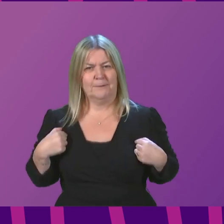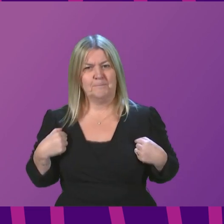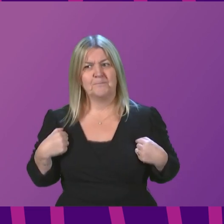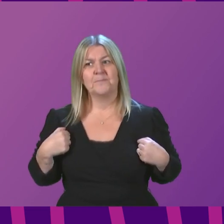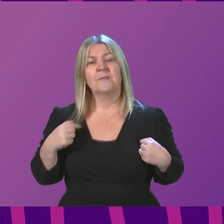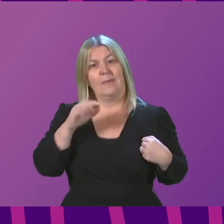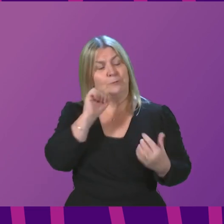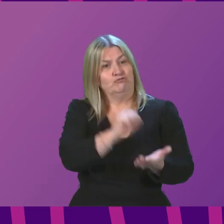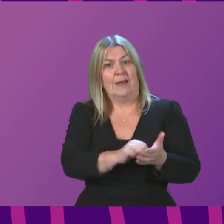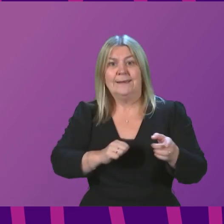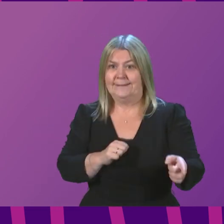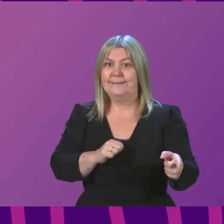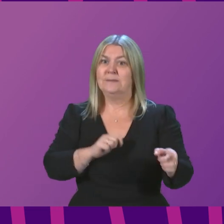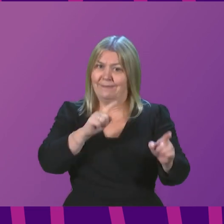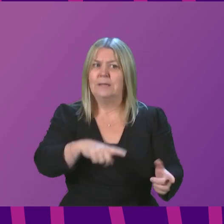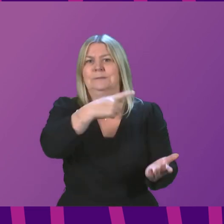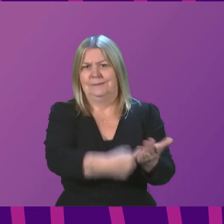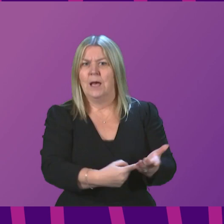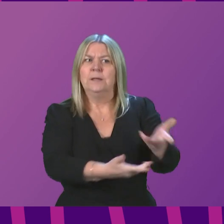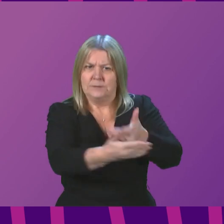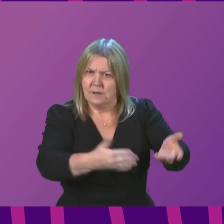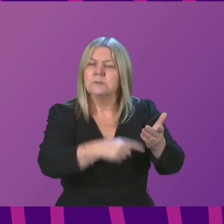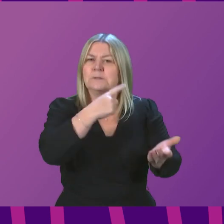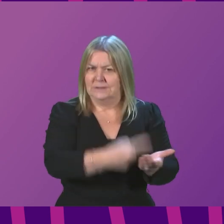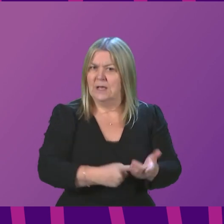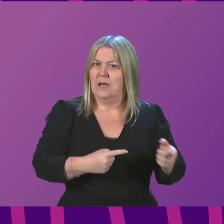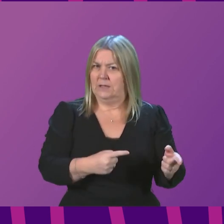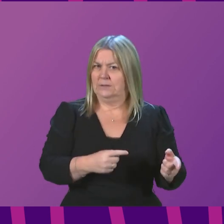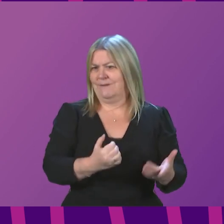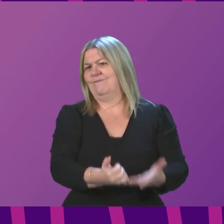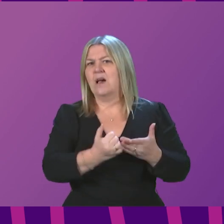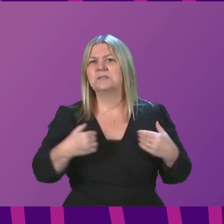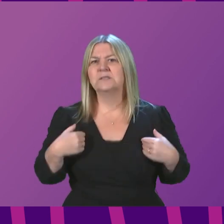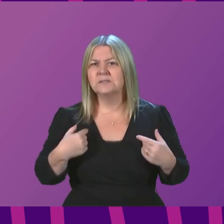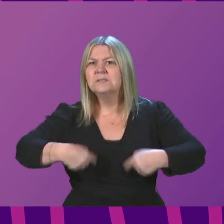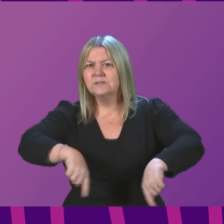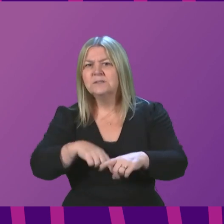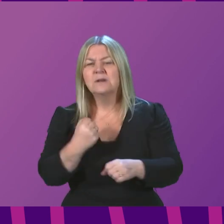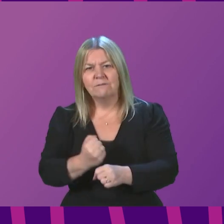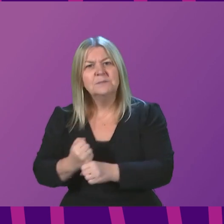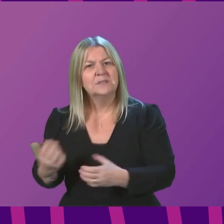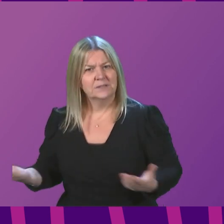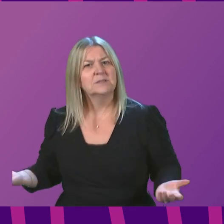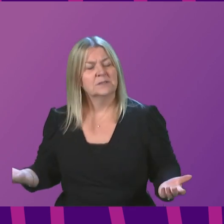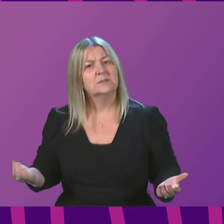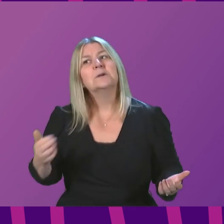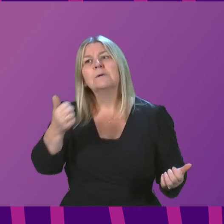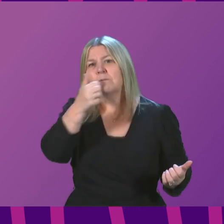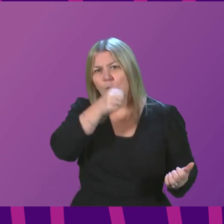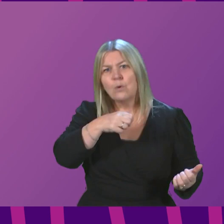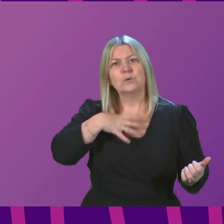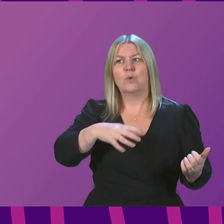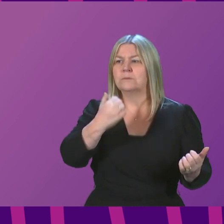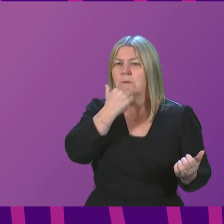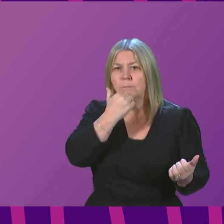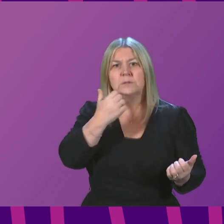that these are questions for clinicians and for our clinical advisors. Of course, we will want to see the numbers and the